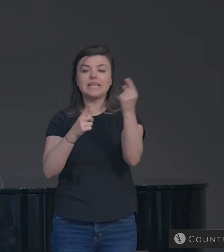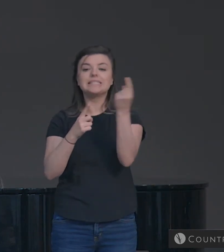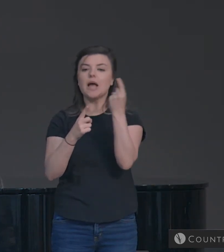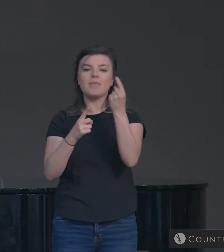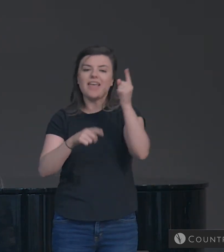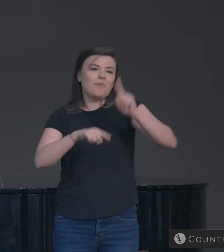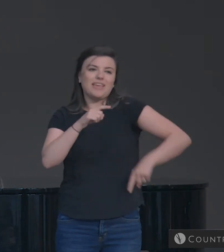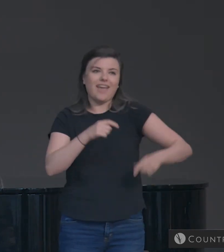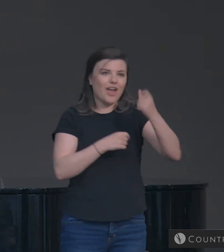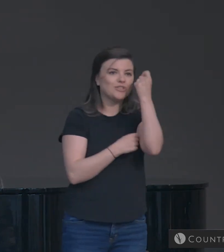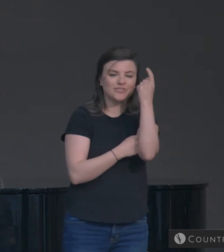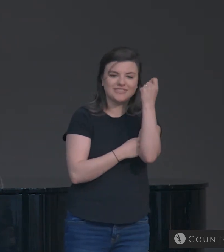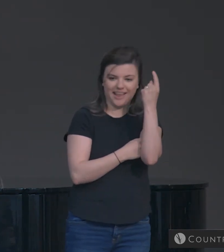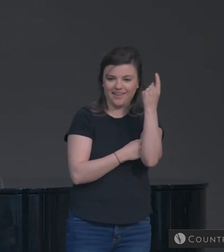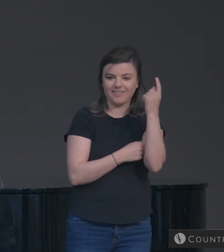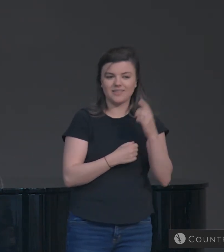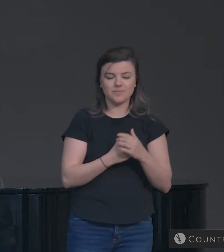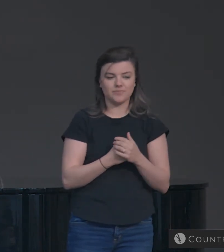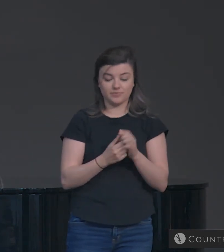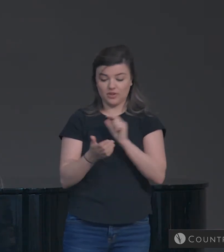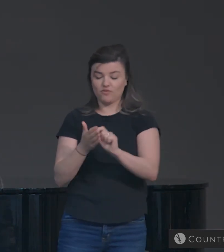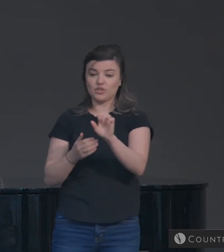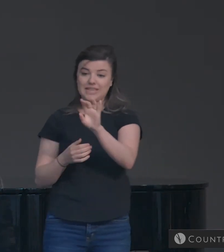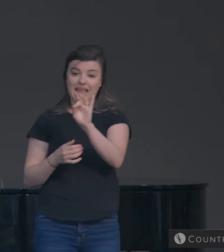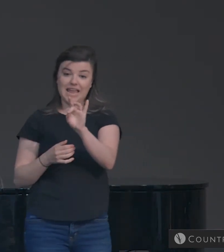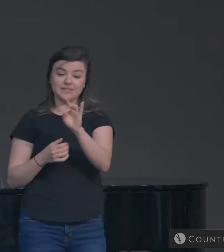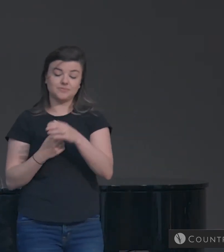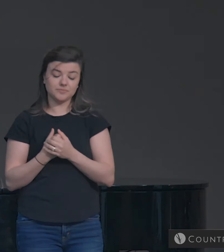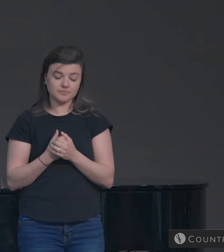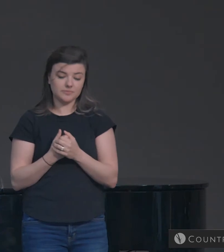indescribable. Verse 8 in our text.